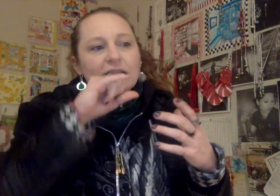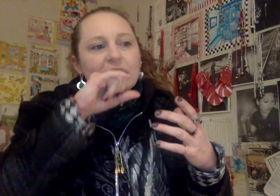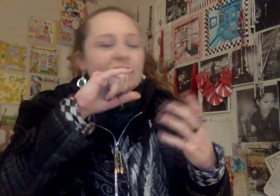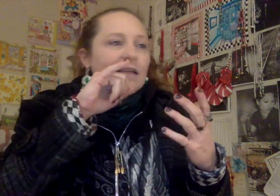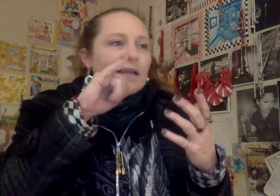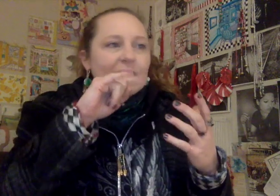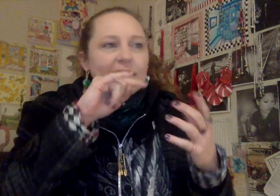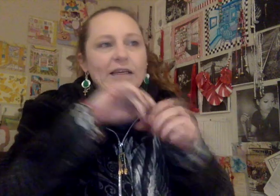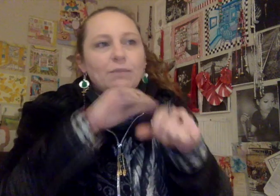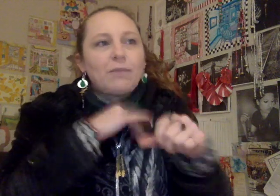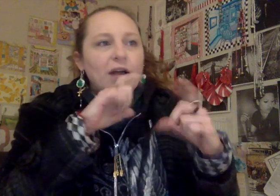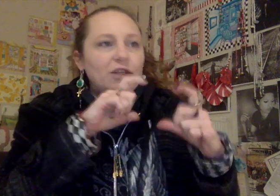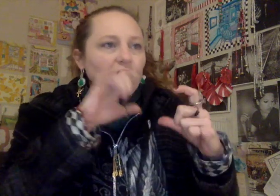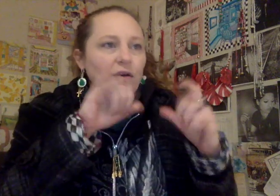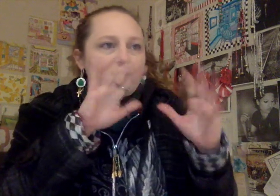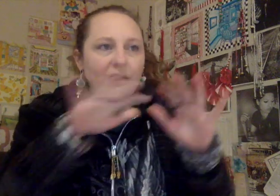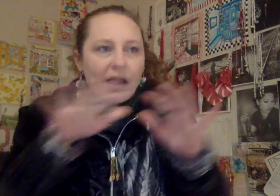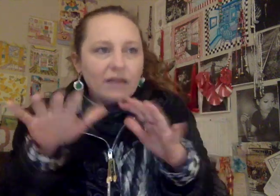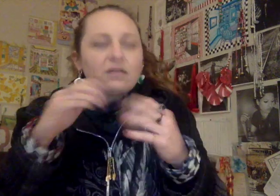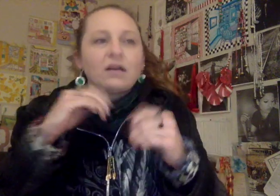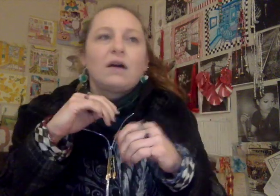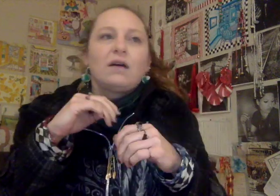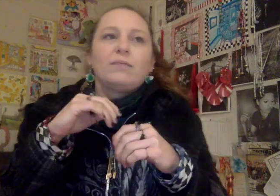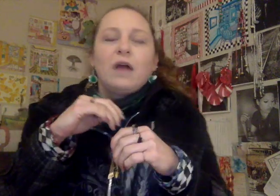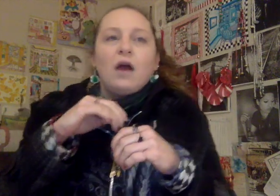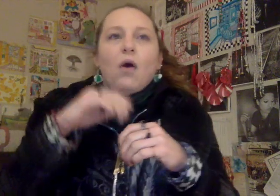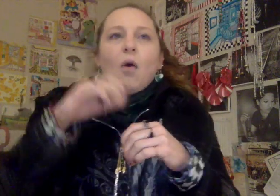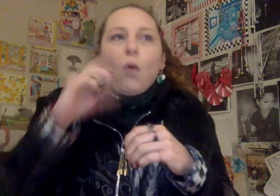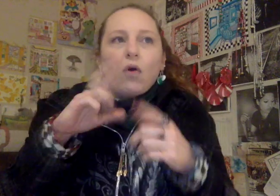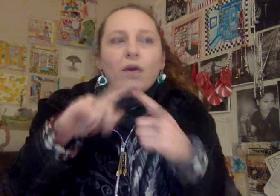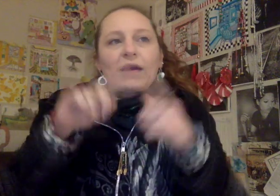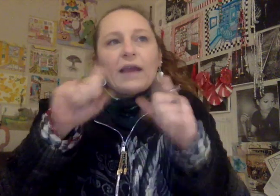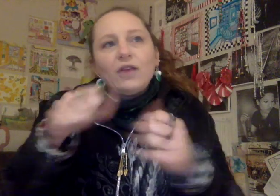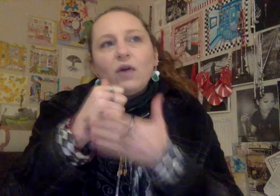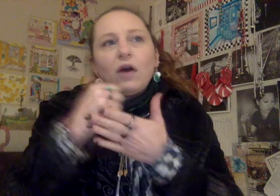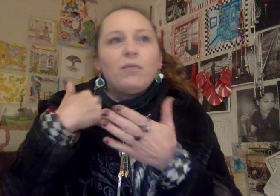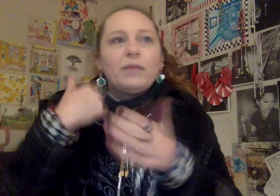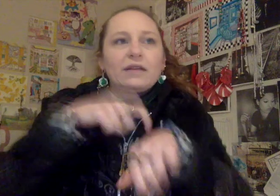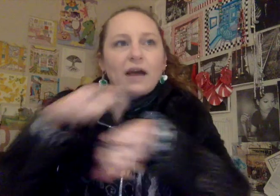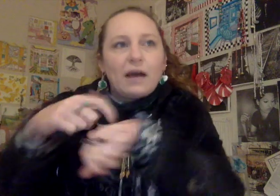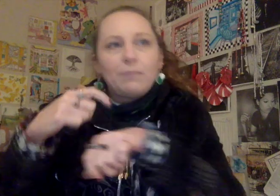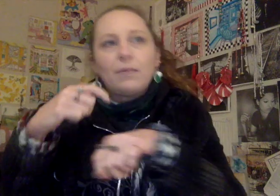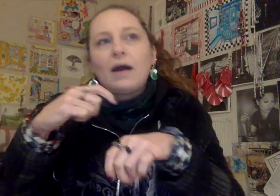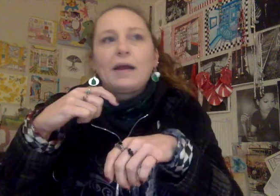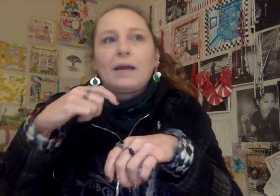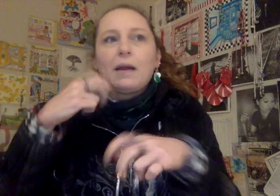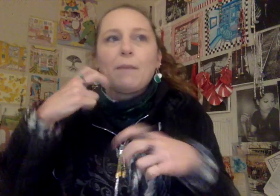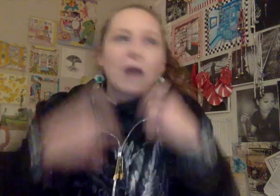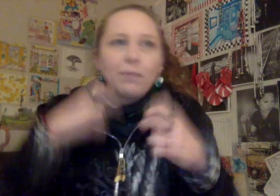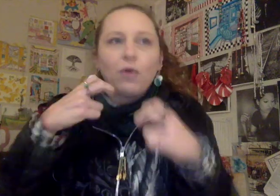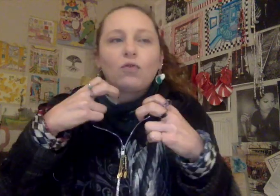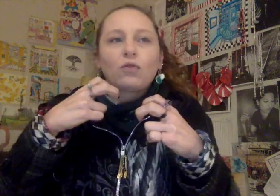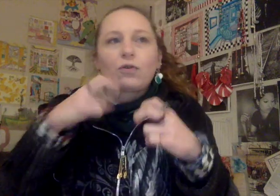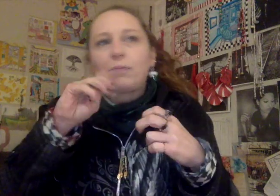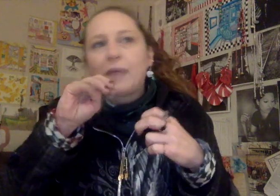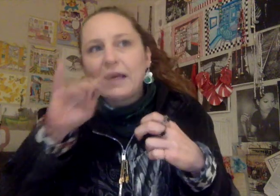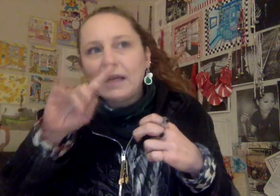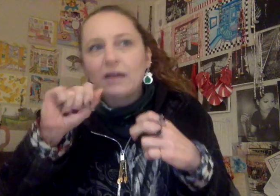it in my chart that, um, or can you help me time my bipolar mania